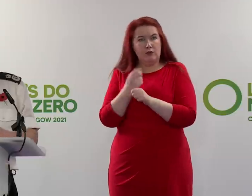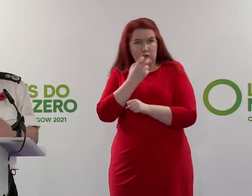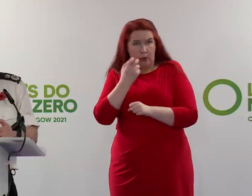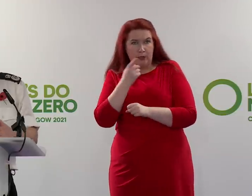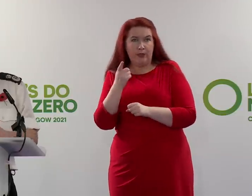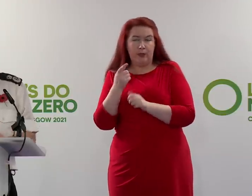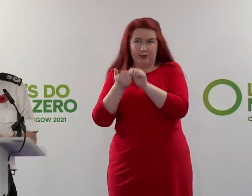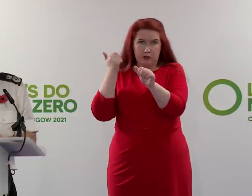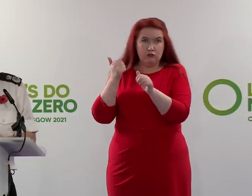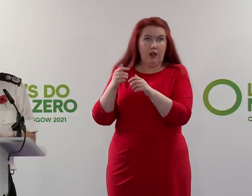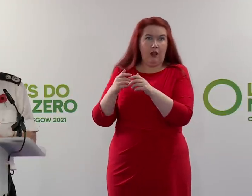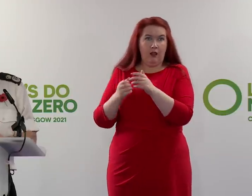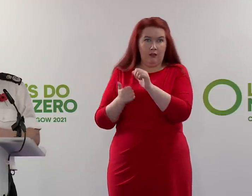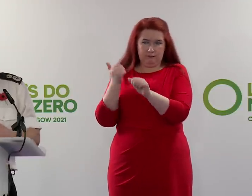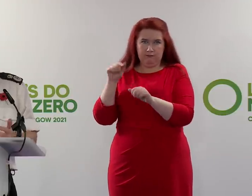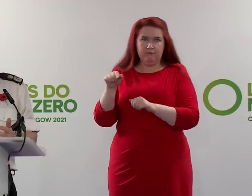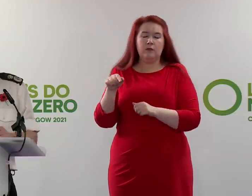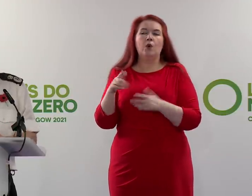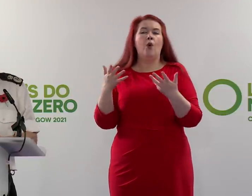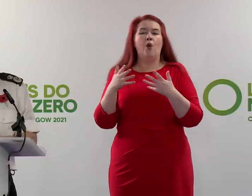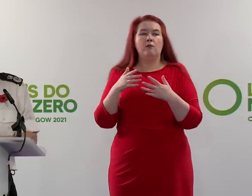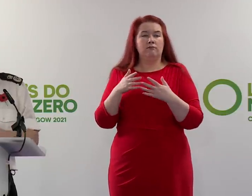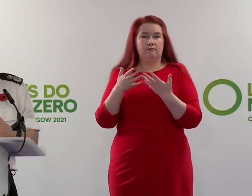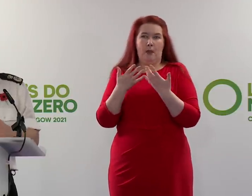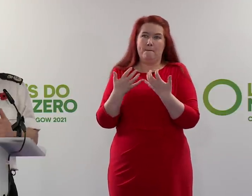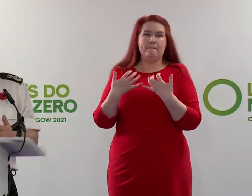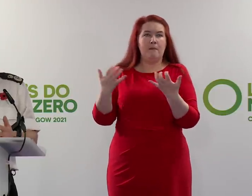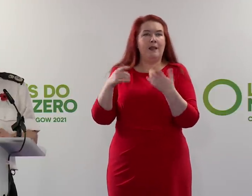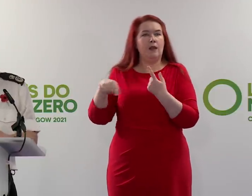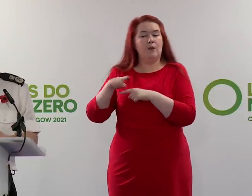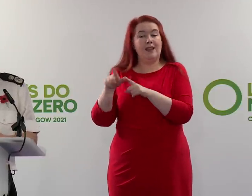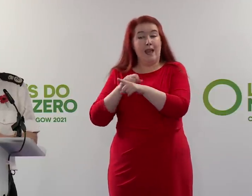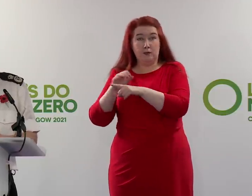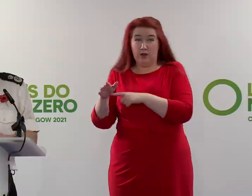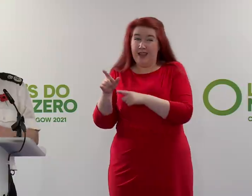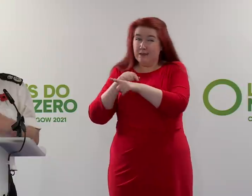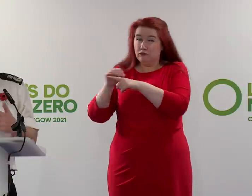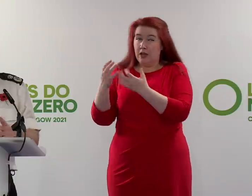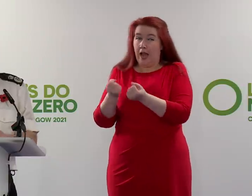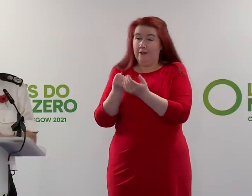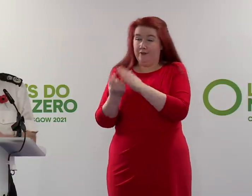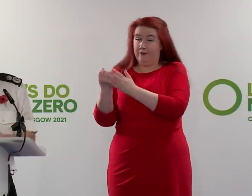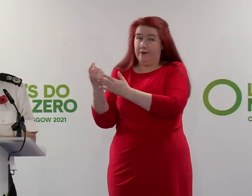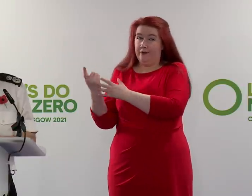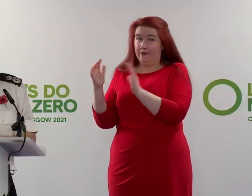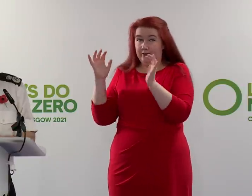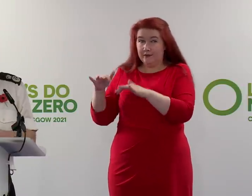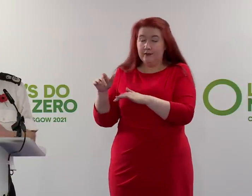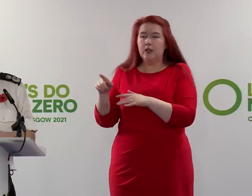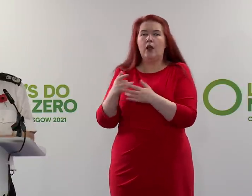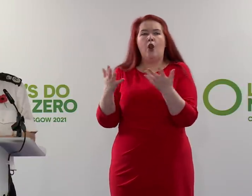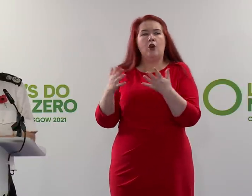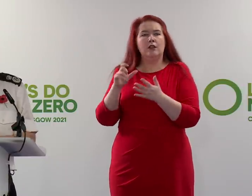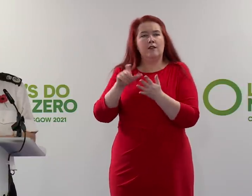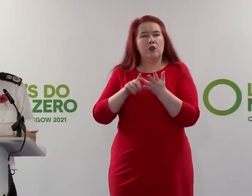capabilities in terms of public order into Edinburgh. There are a number of iconic sites within Edinburgh and a lot of the consulate core